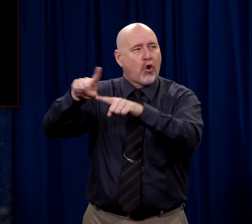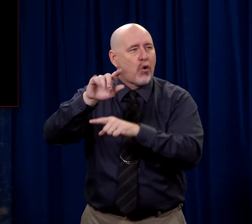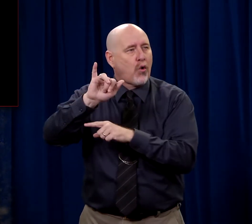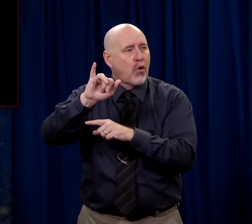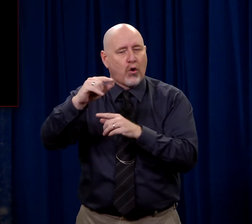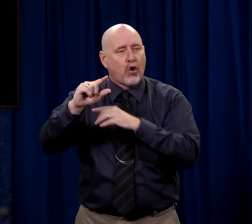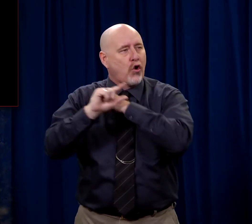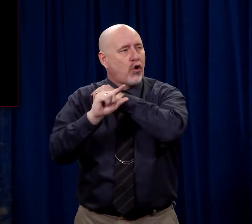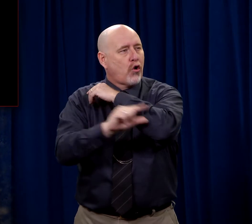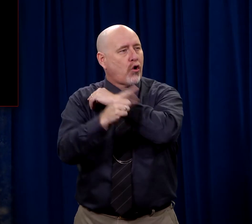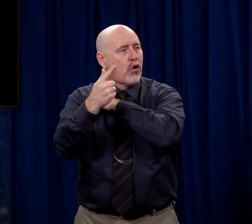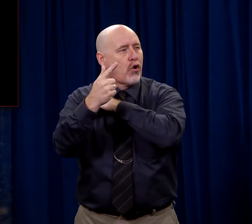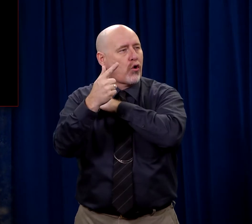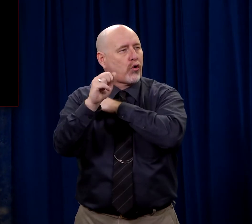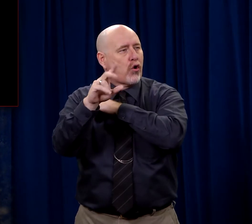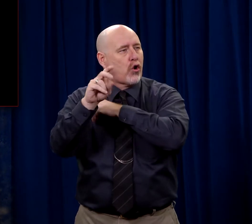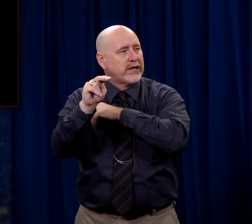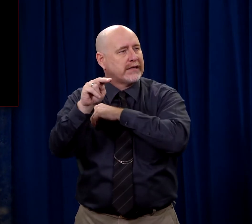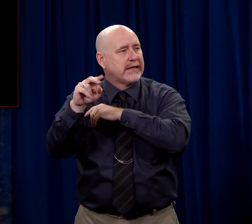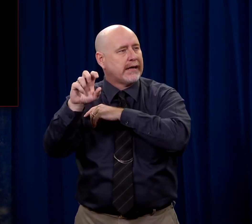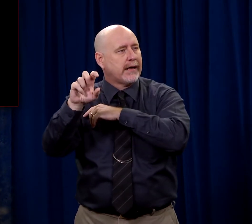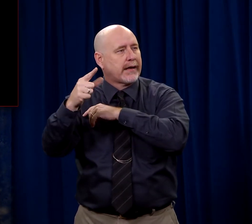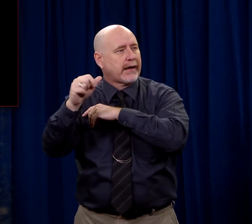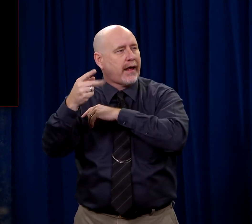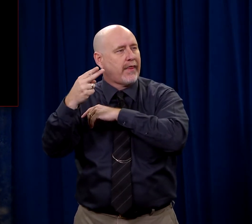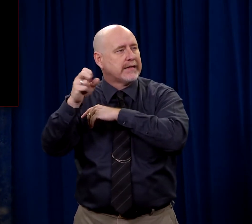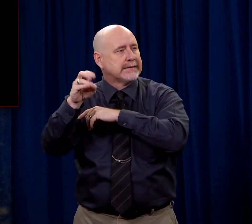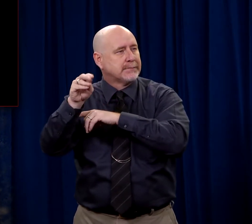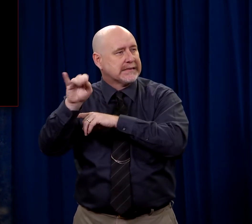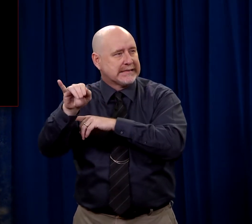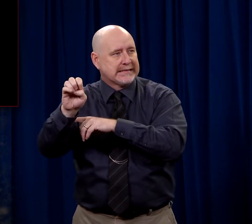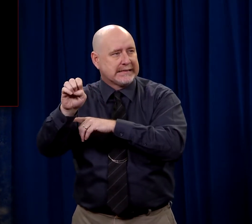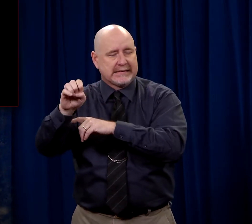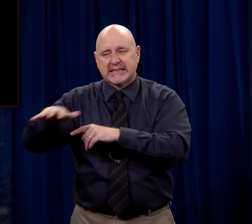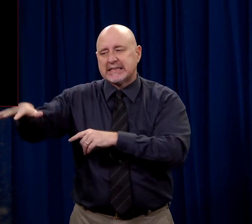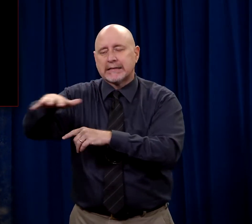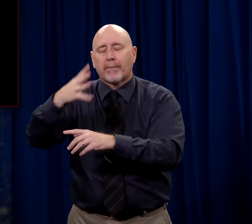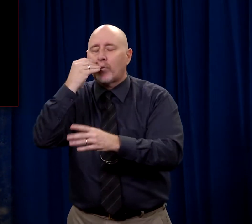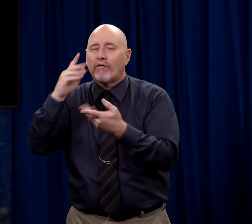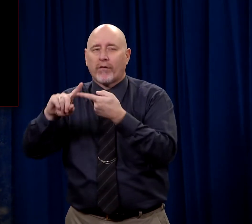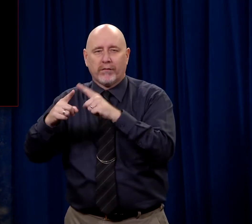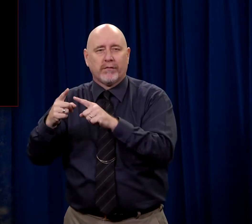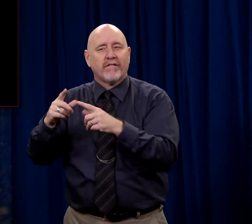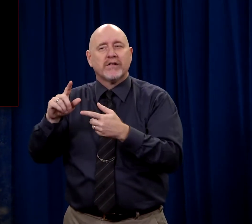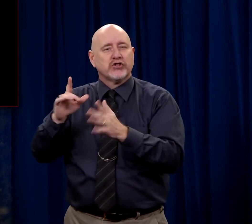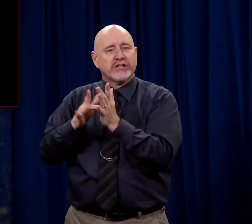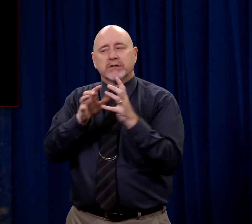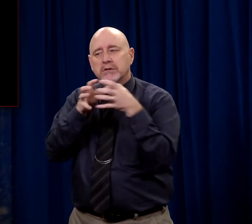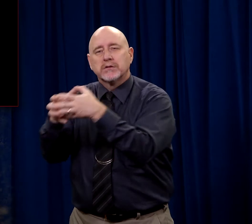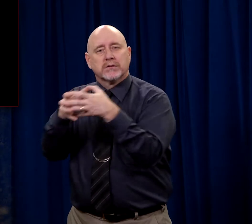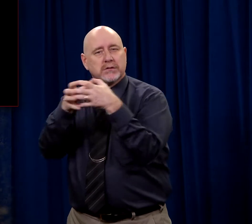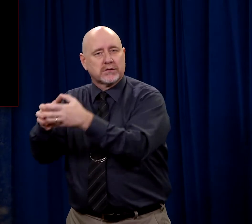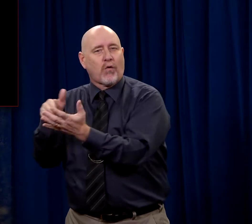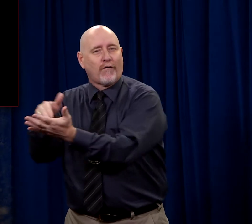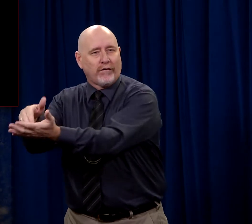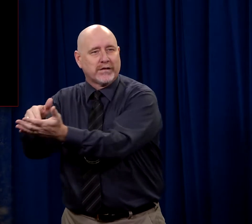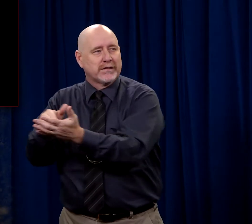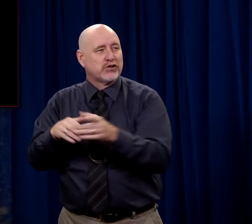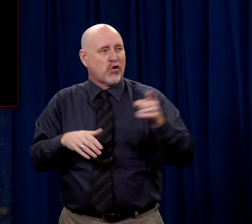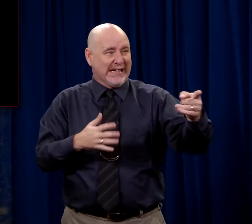are headed to the Garden of Gethsemane. Jesus loved to go there with them. It was a beautiful place. And that would be the place where they could capture